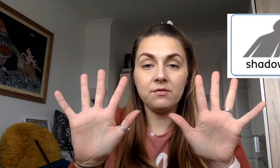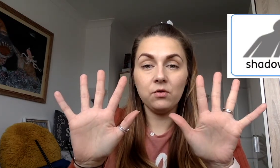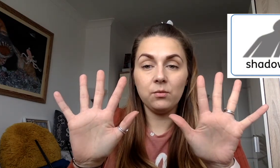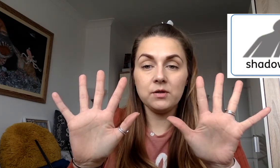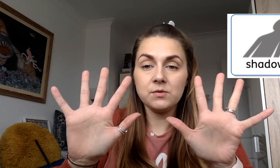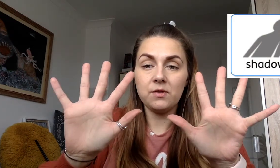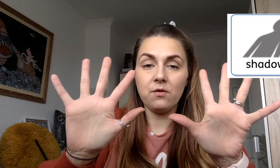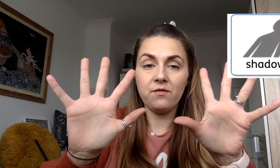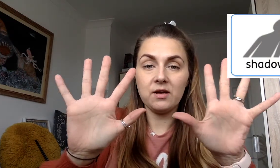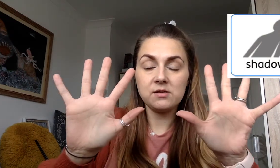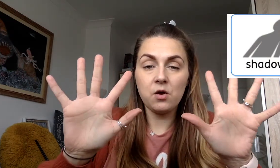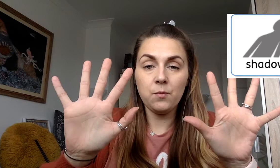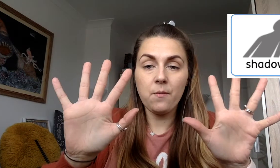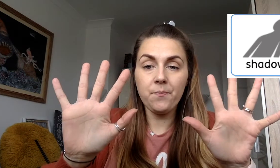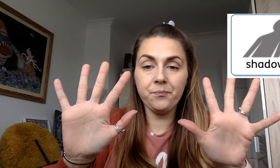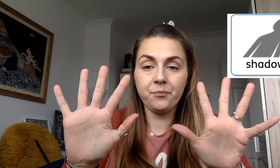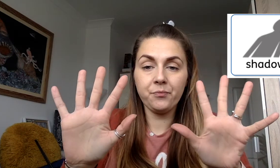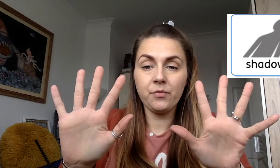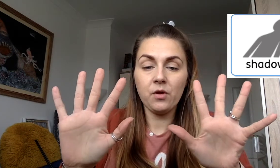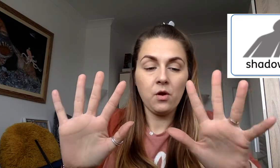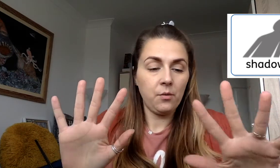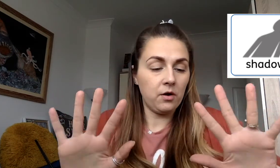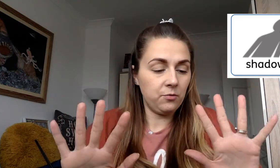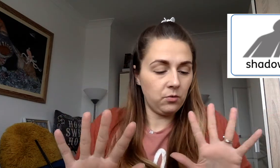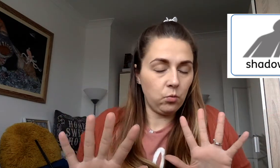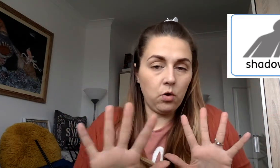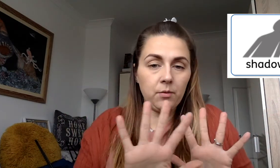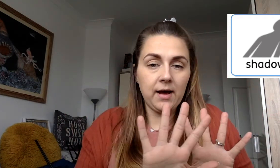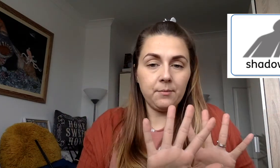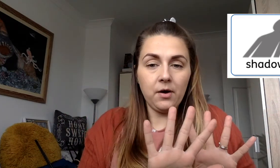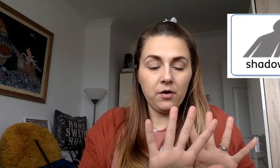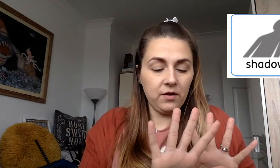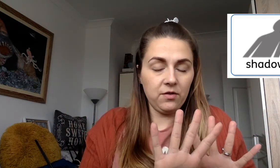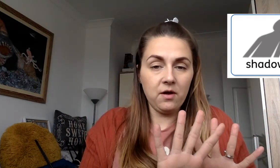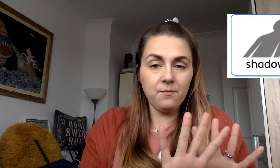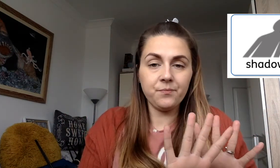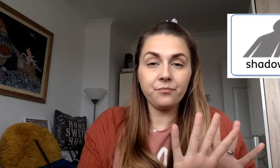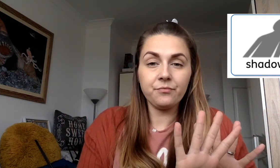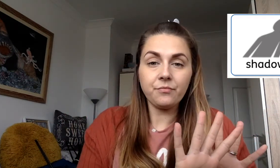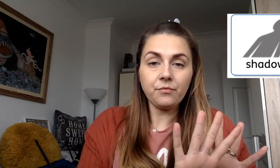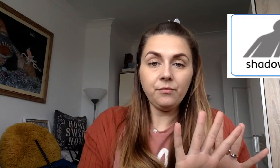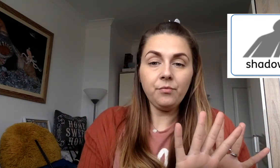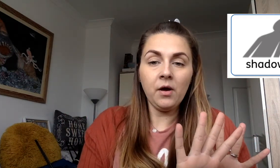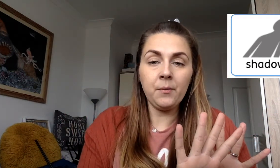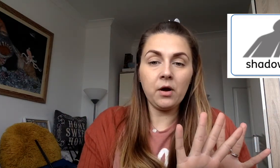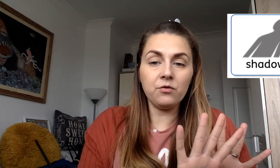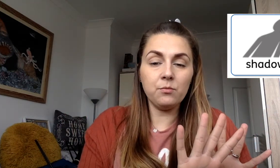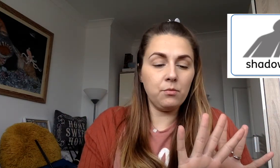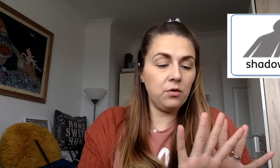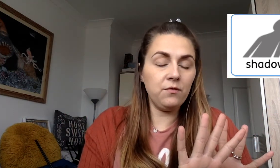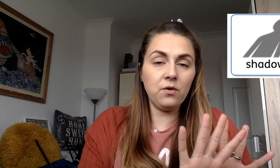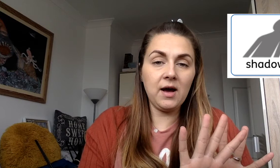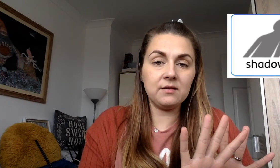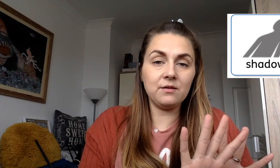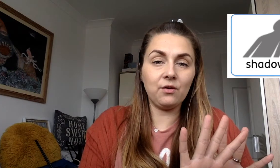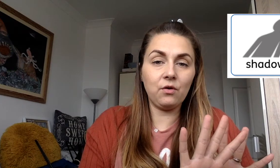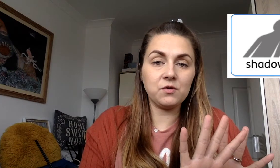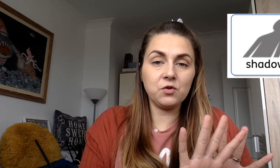forwards with your fingers open. I'm going to put one hand behind the other and we're going to move your hands across your